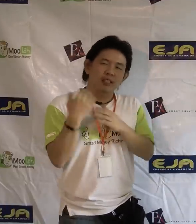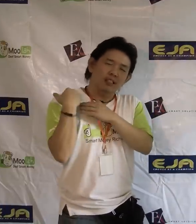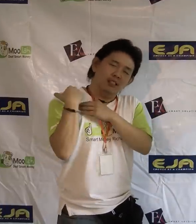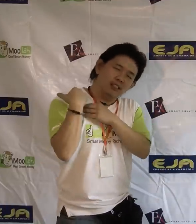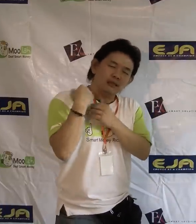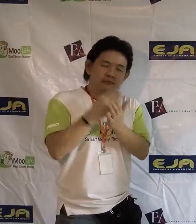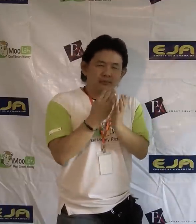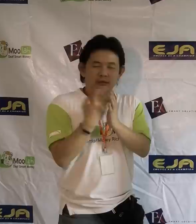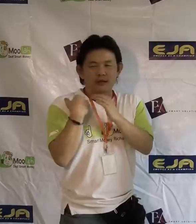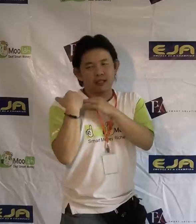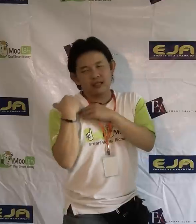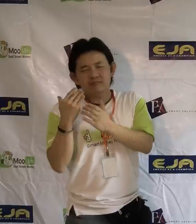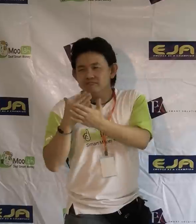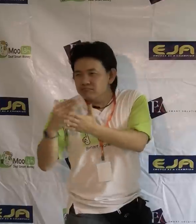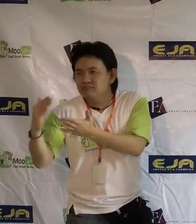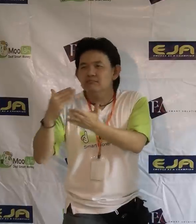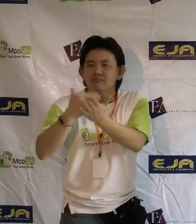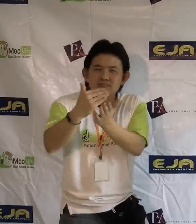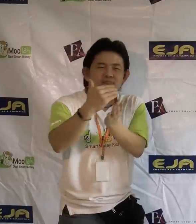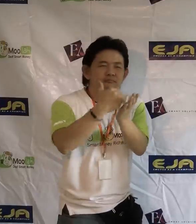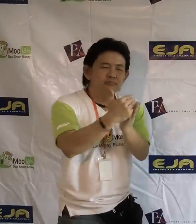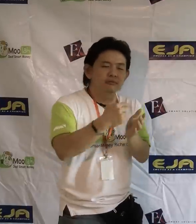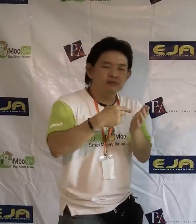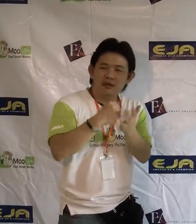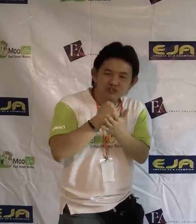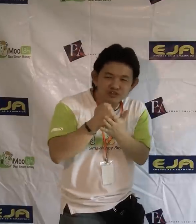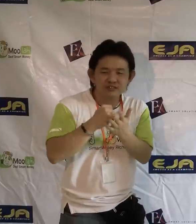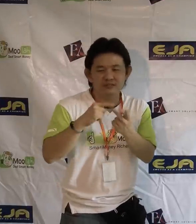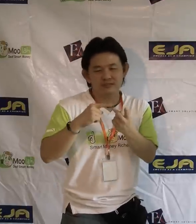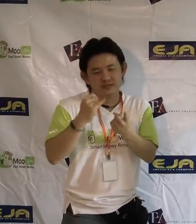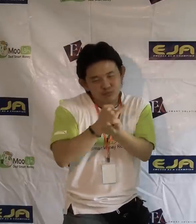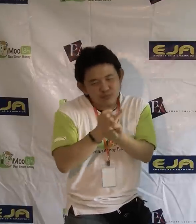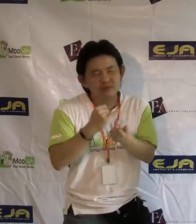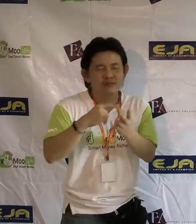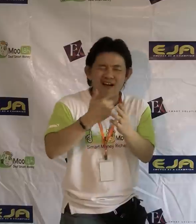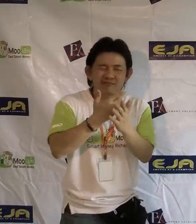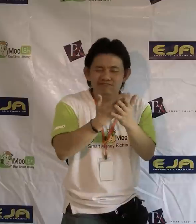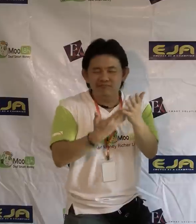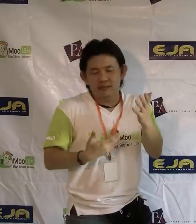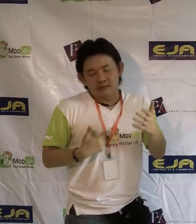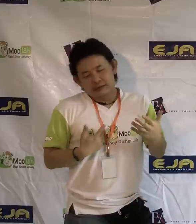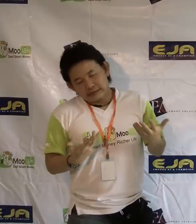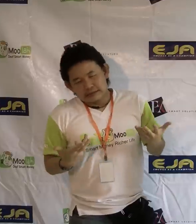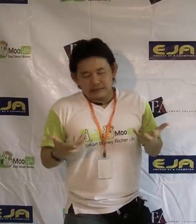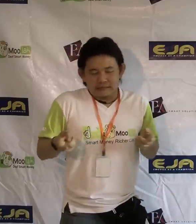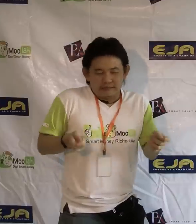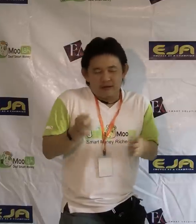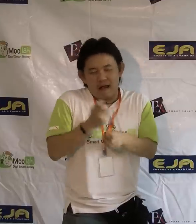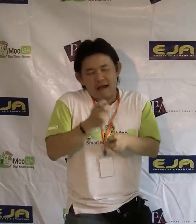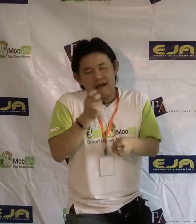works for my family and I have to earn the money. Yeah, so I have to think of all of these financial decisions.